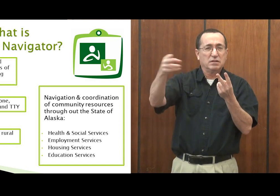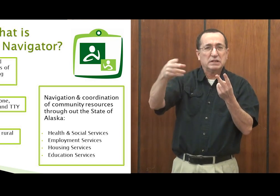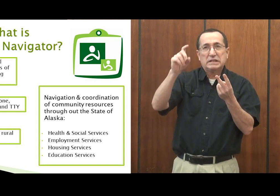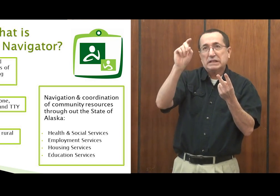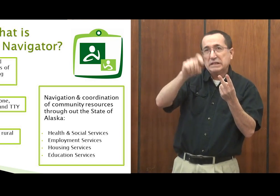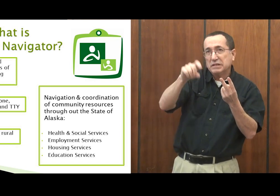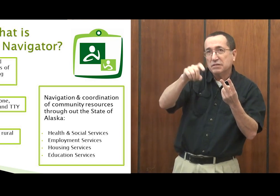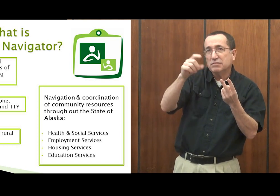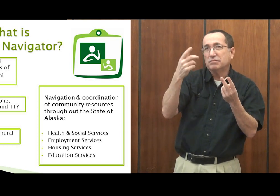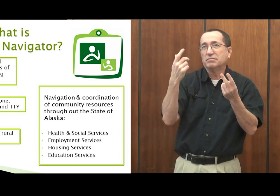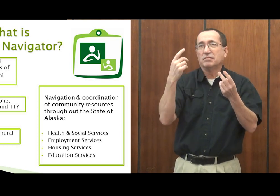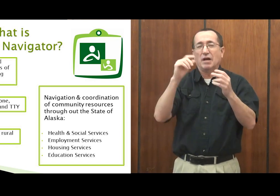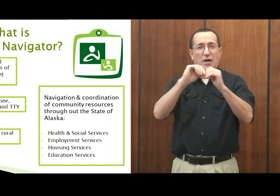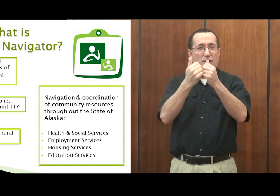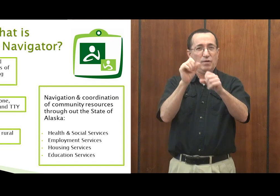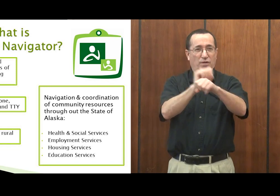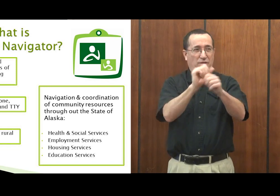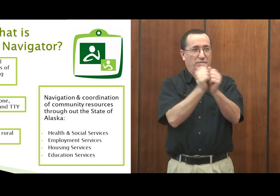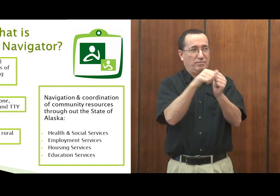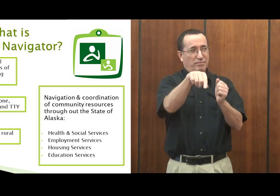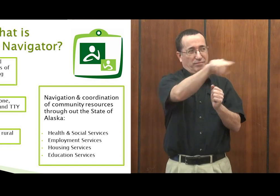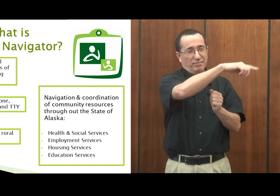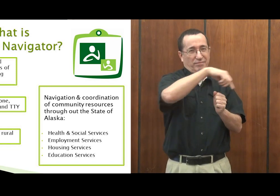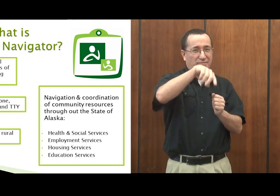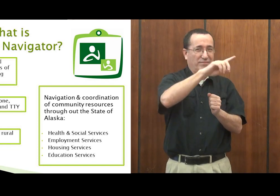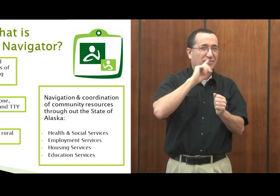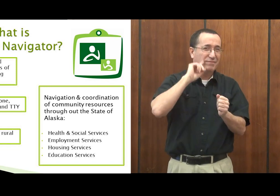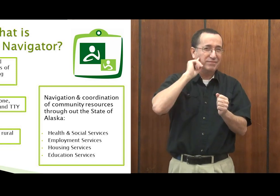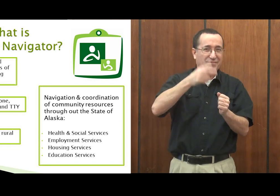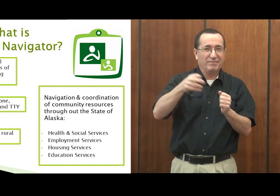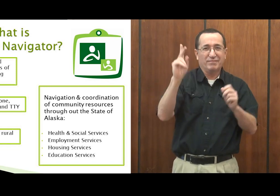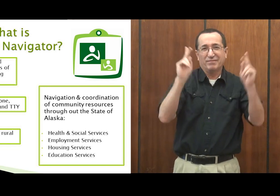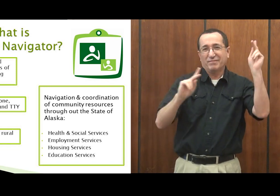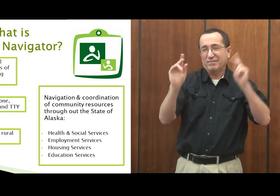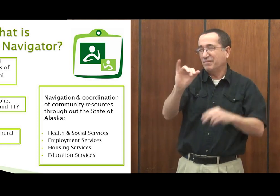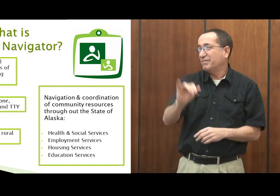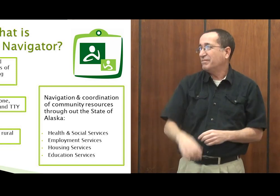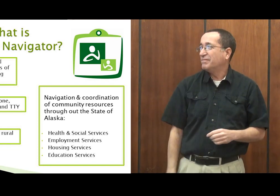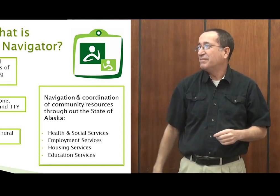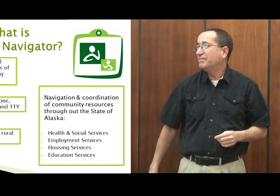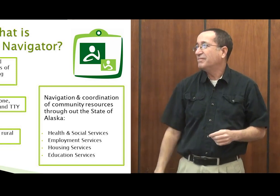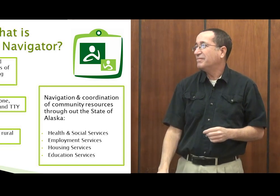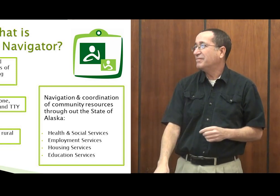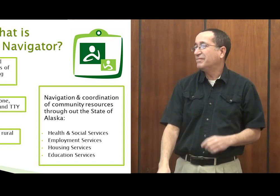hearing needs, how to work with deaf and hard of hearing people in your work environment.